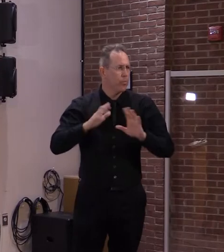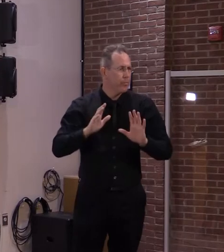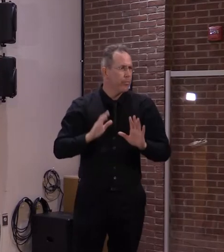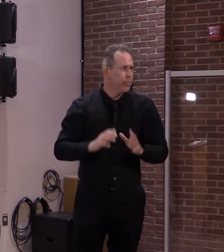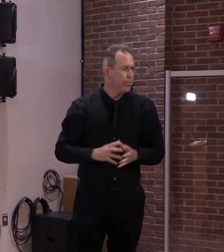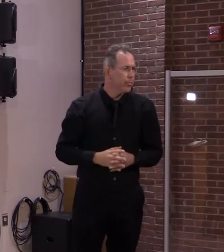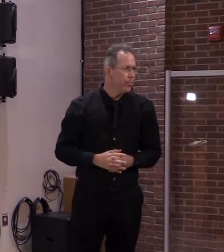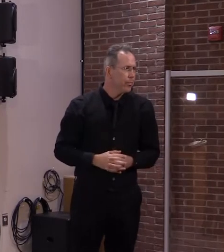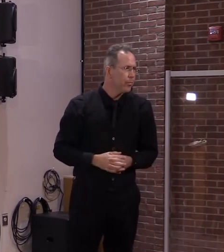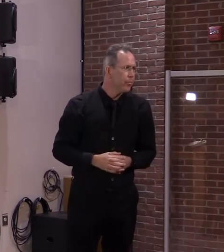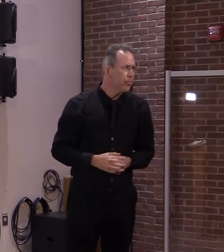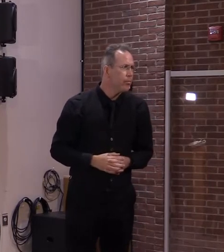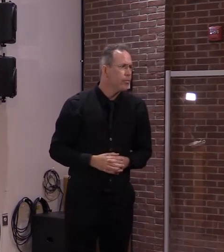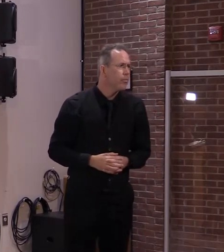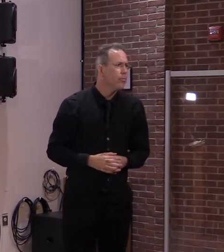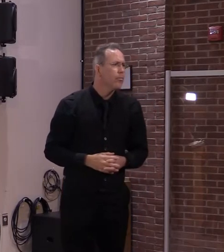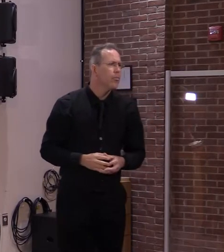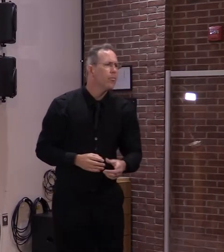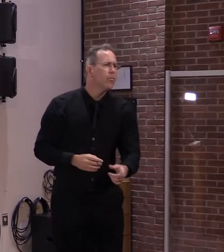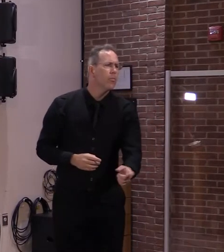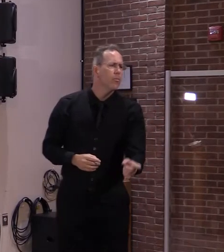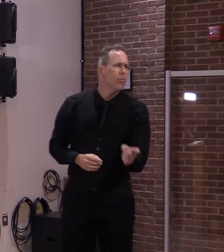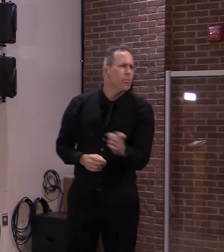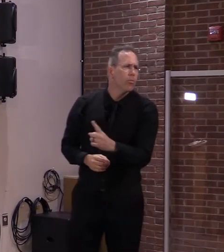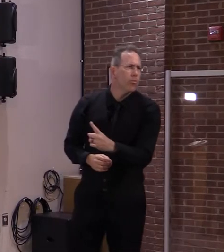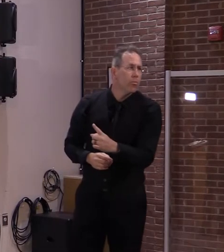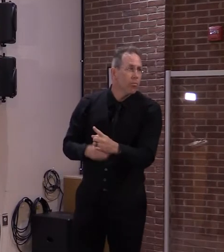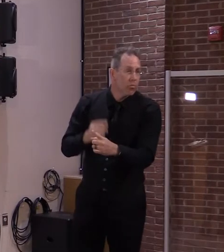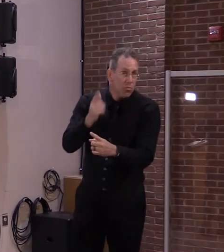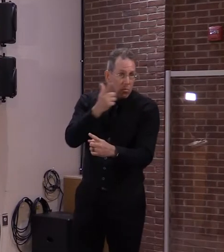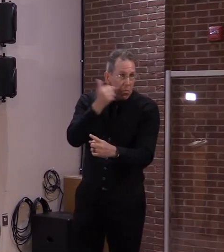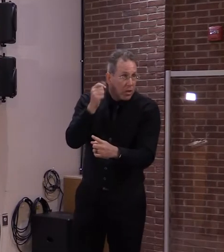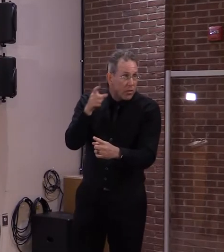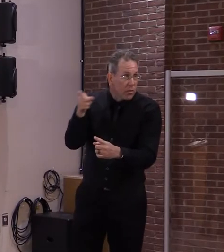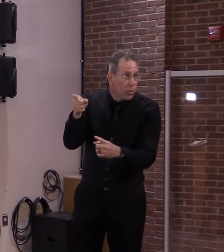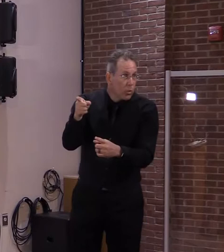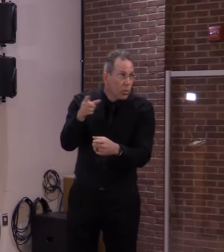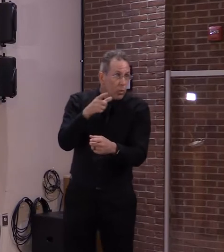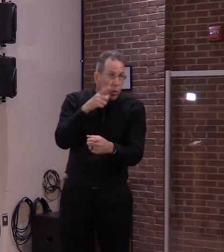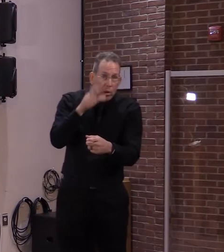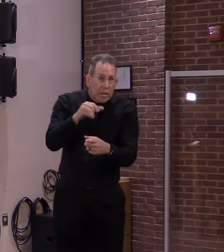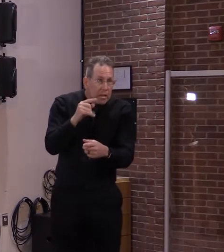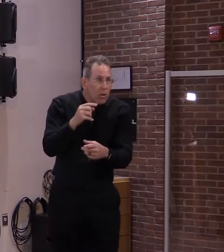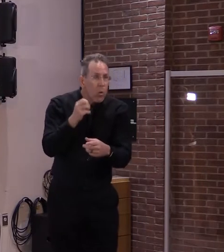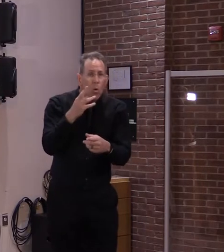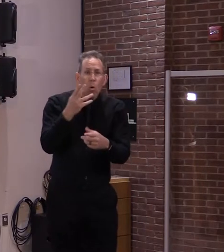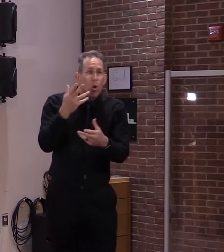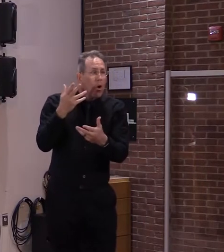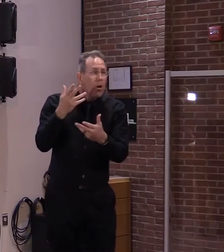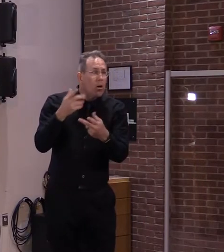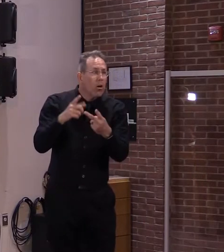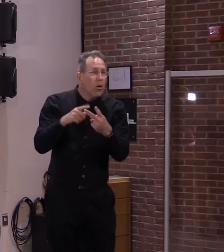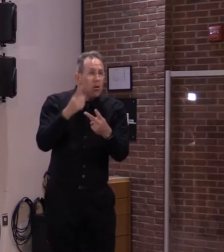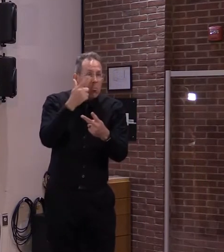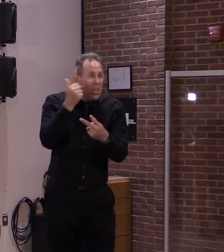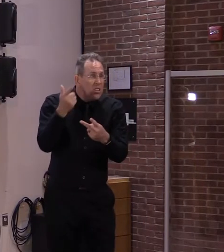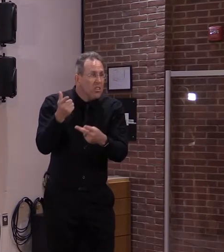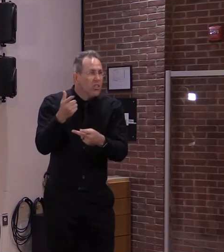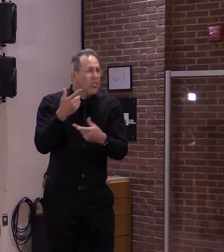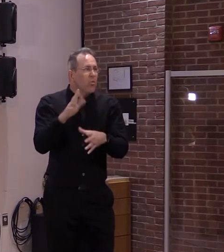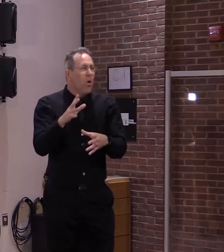Is that because you think it wouldn't be needed that people would sign up or because you don't want to make another mandate or?